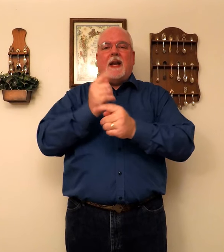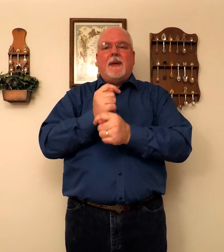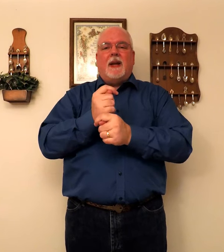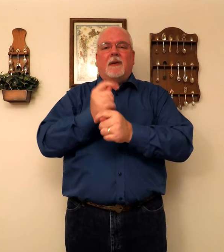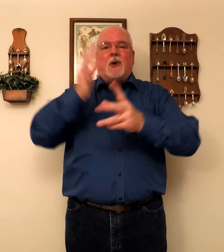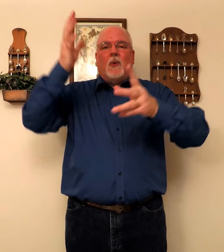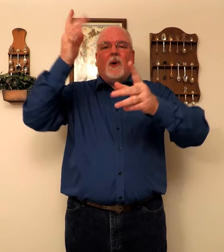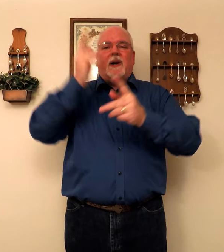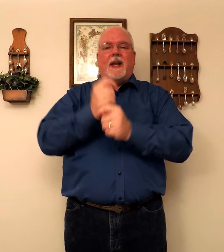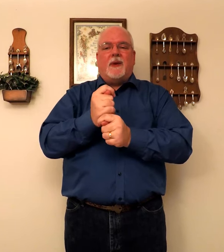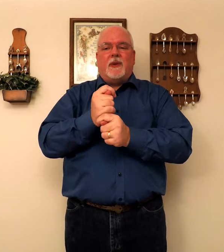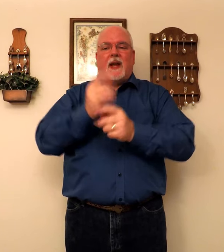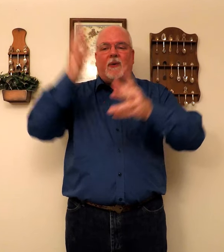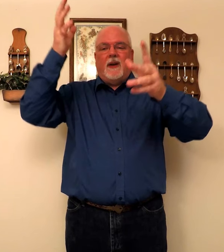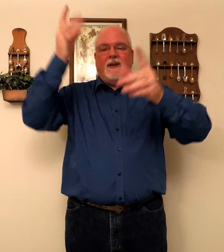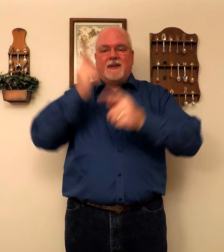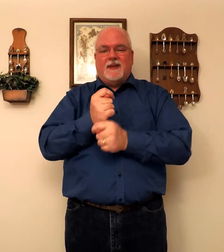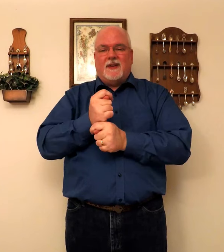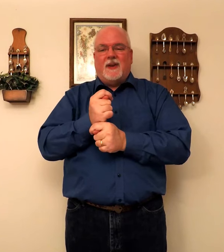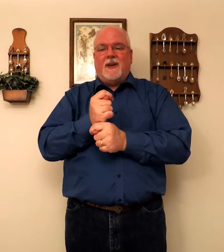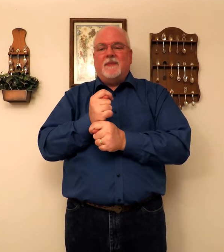kind of be a little coordinated with that one. All right.